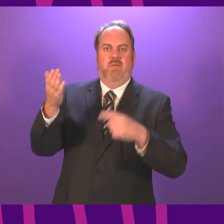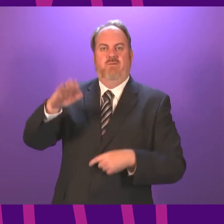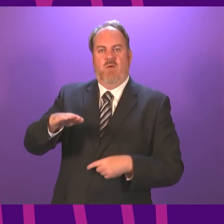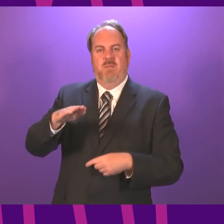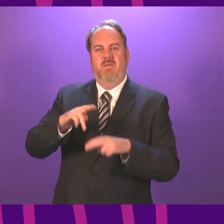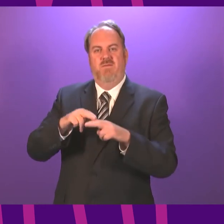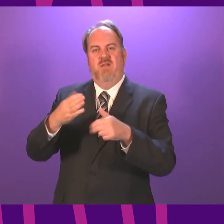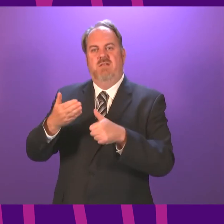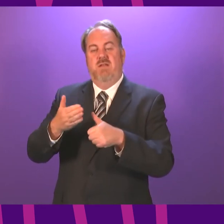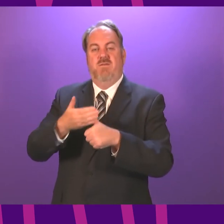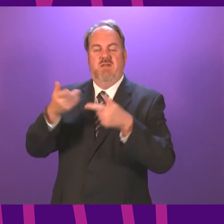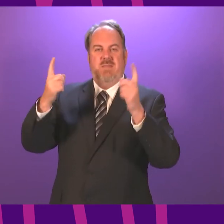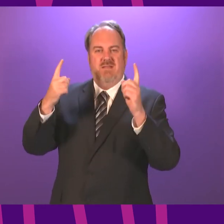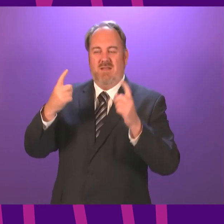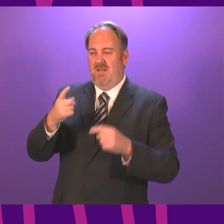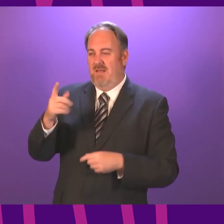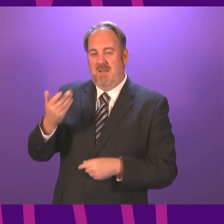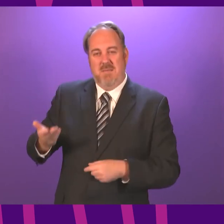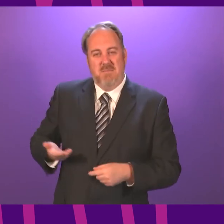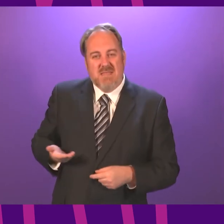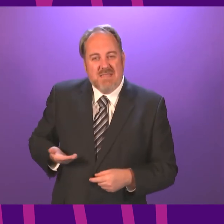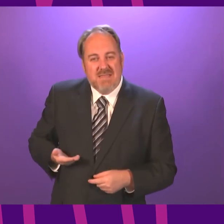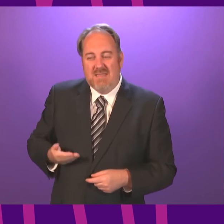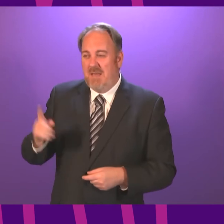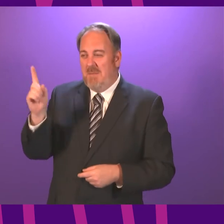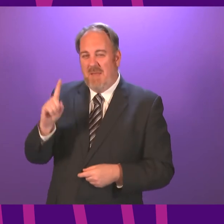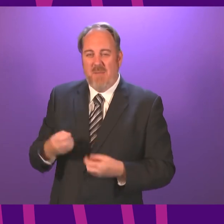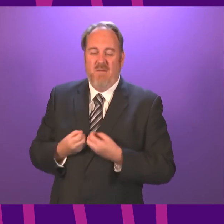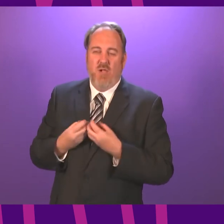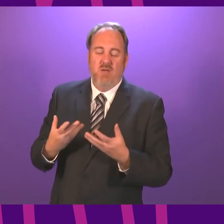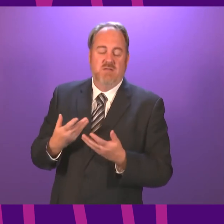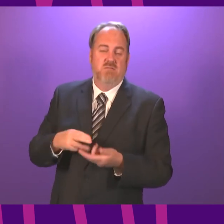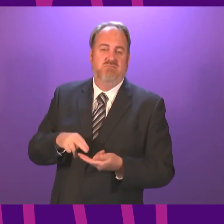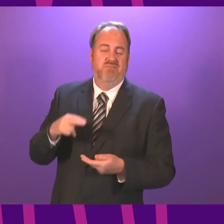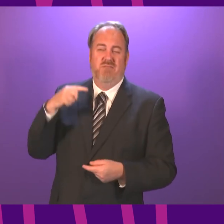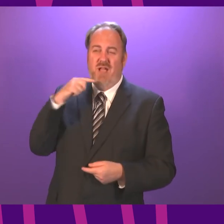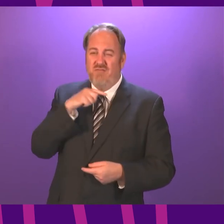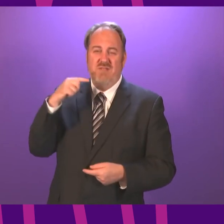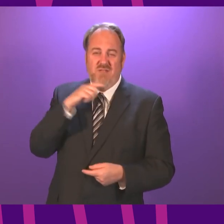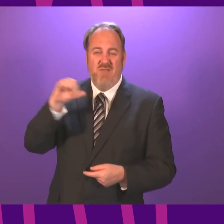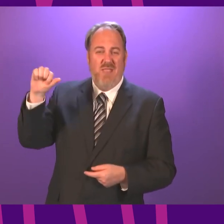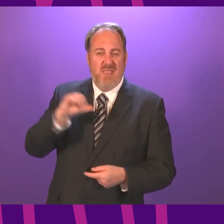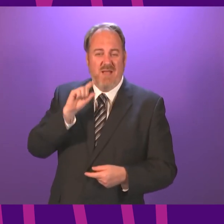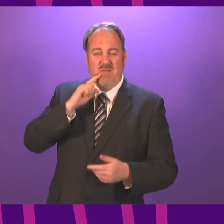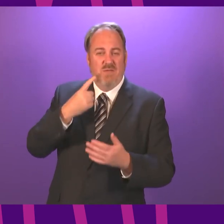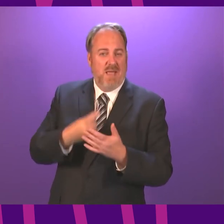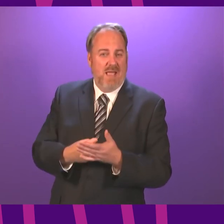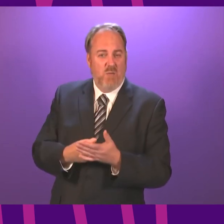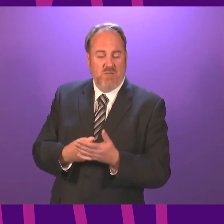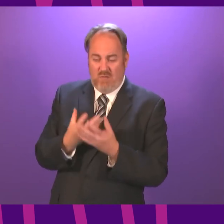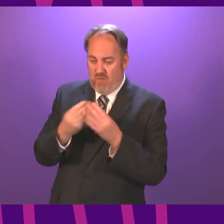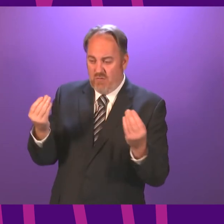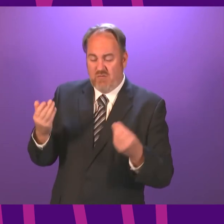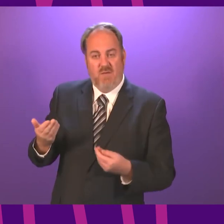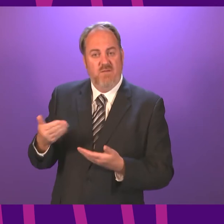lost hundreds of pounds. But it's not just individuals who've lost out. The travel sector, which has been hollowed out, is also